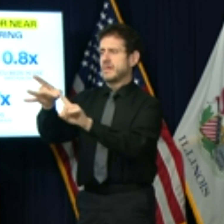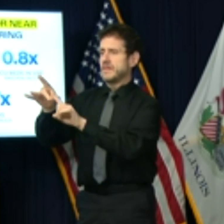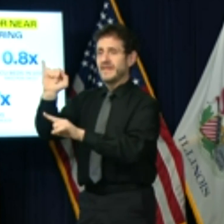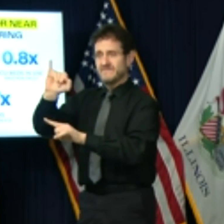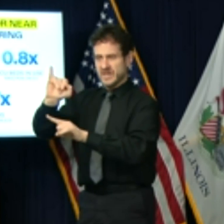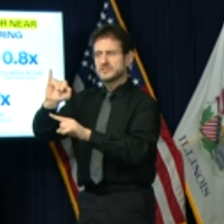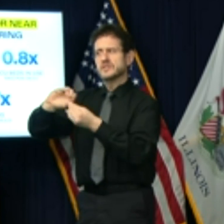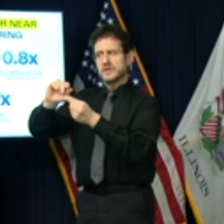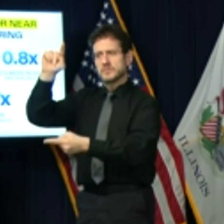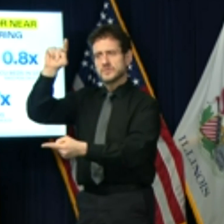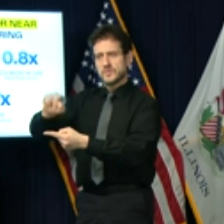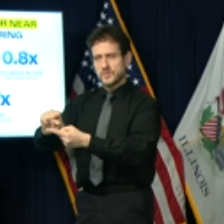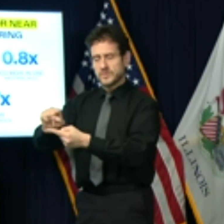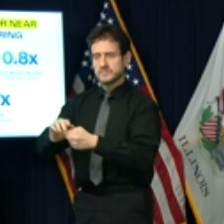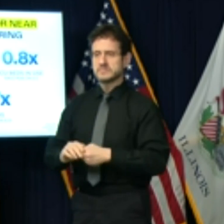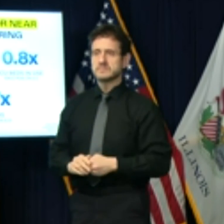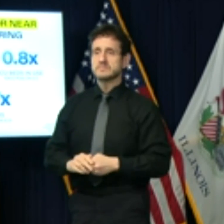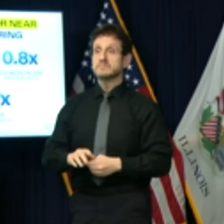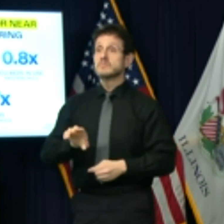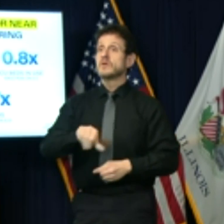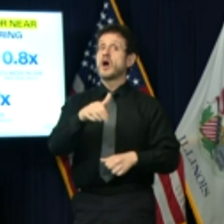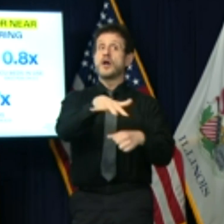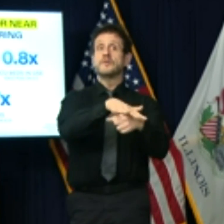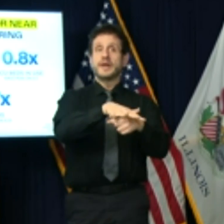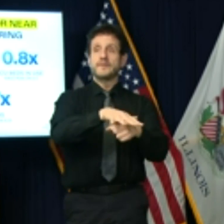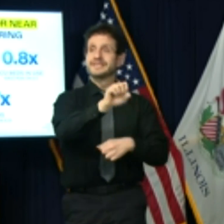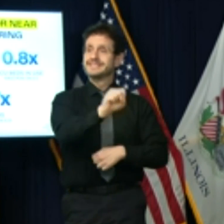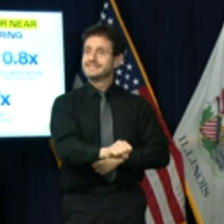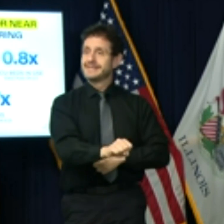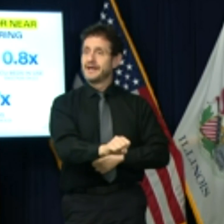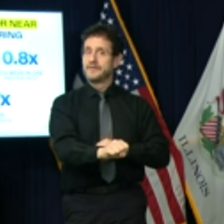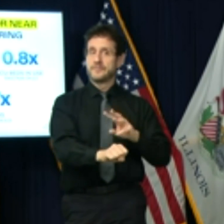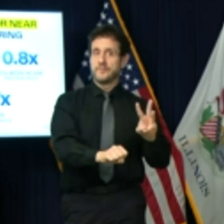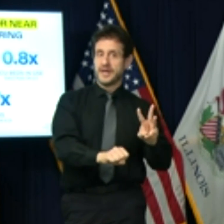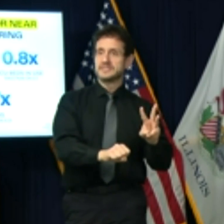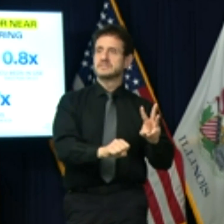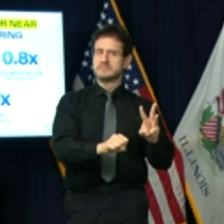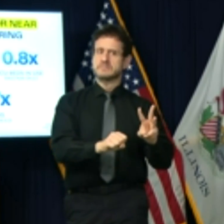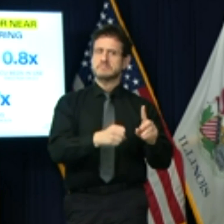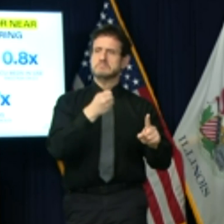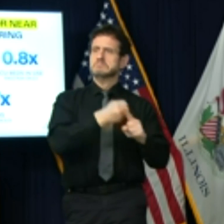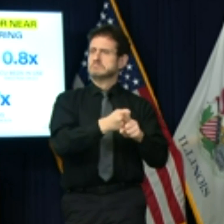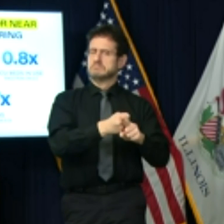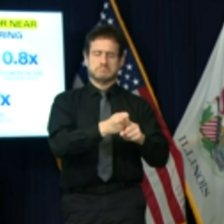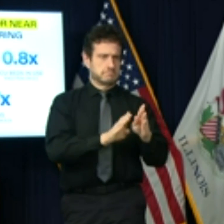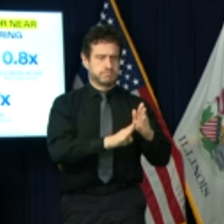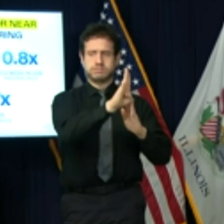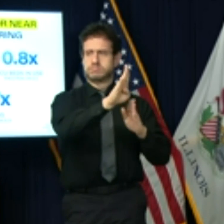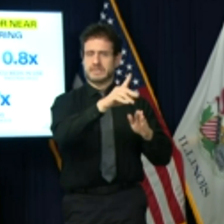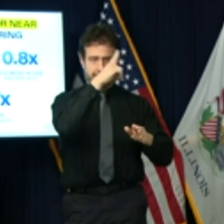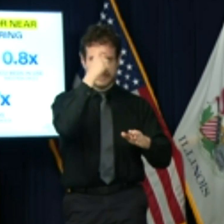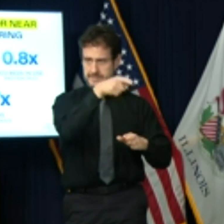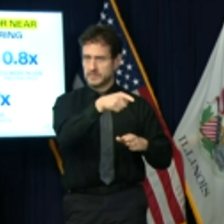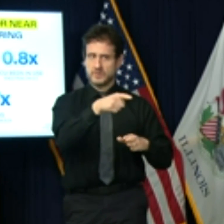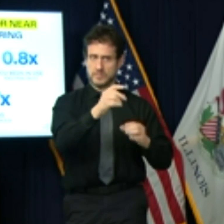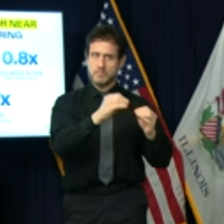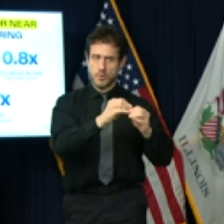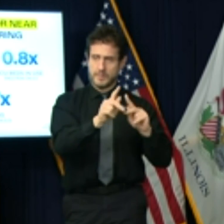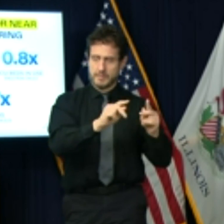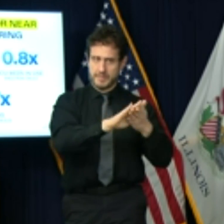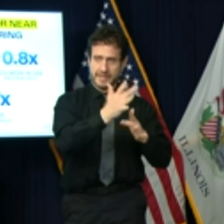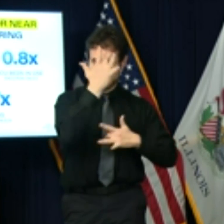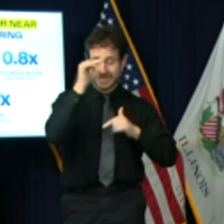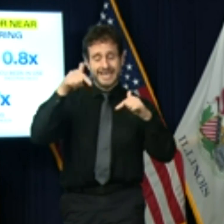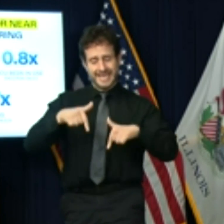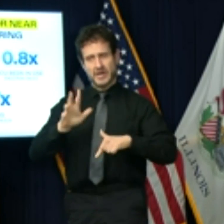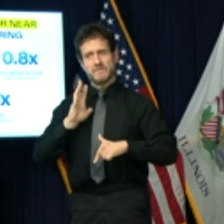wave that hit many parts of the nation during the summer. But as fall approached, we began to see an upsurge, and now